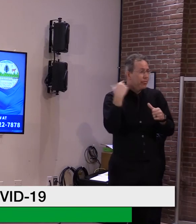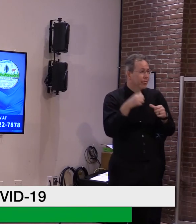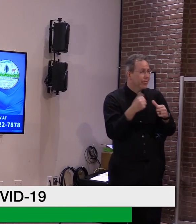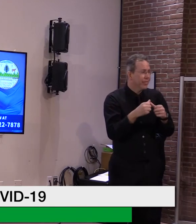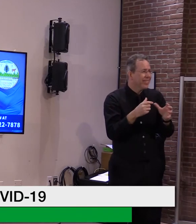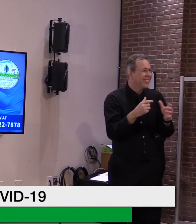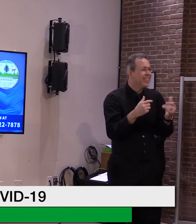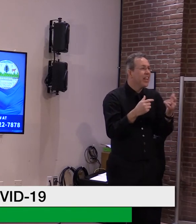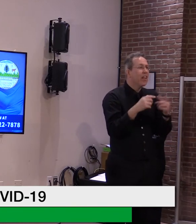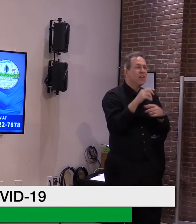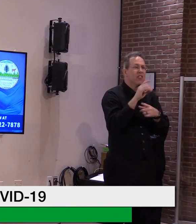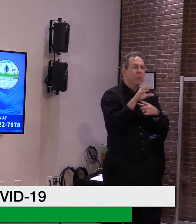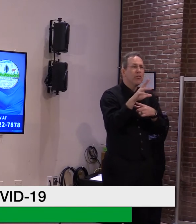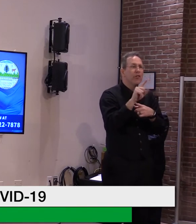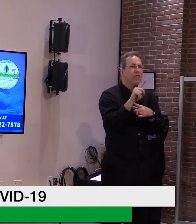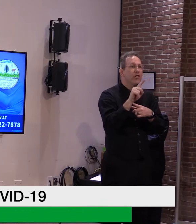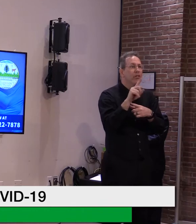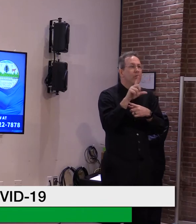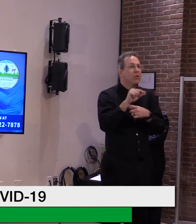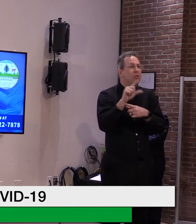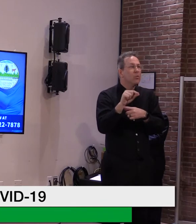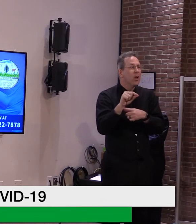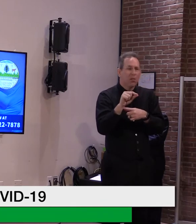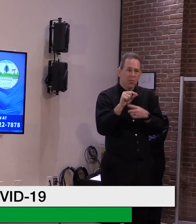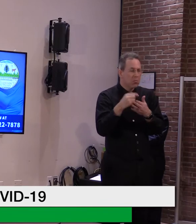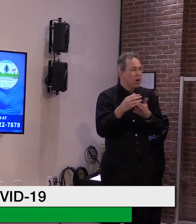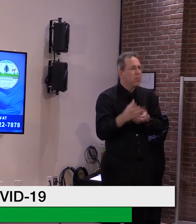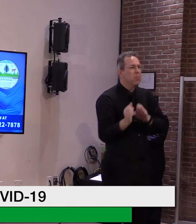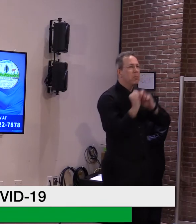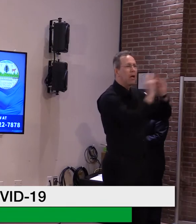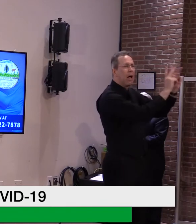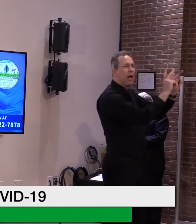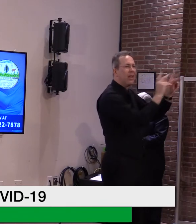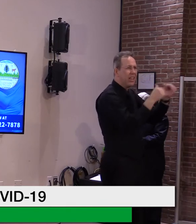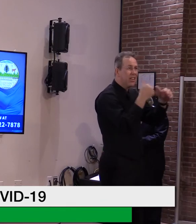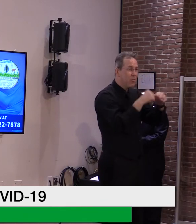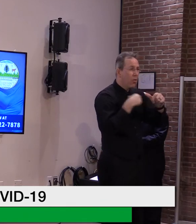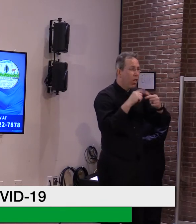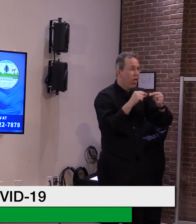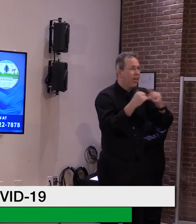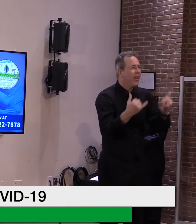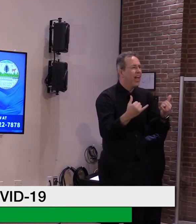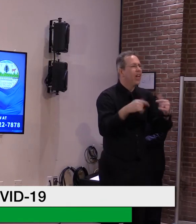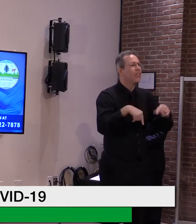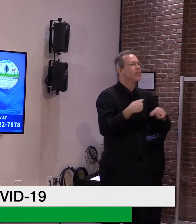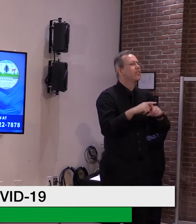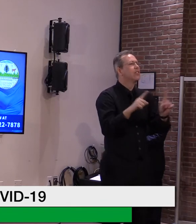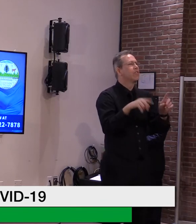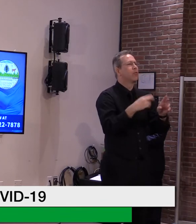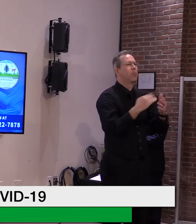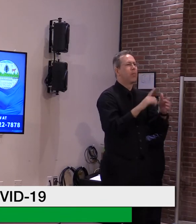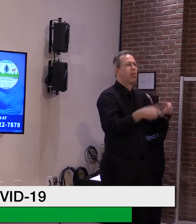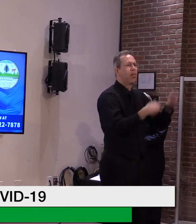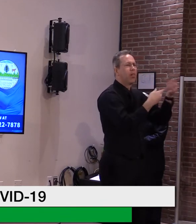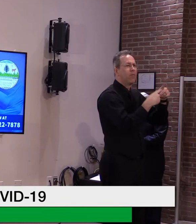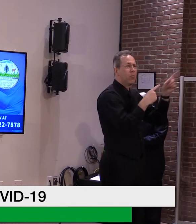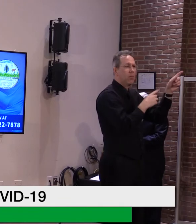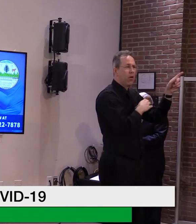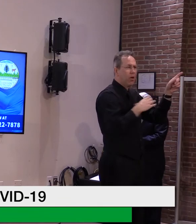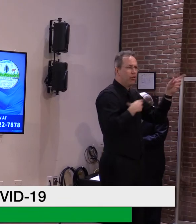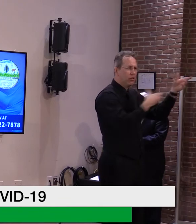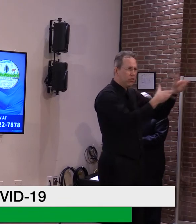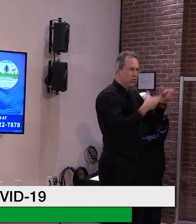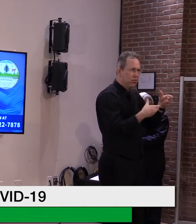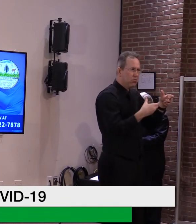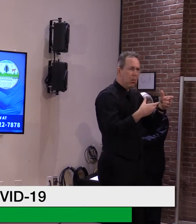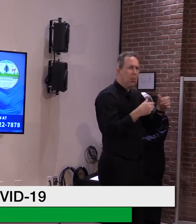31st. This has, is, is open for a number of years. I think it's two or three years.